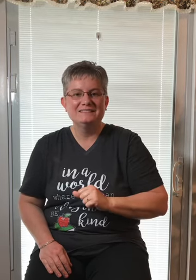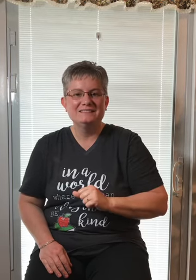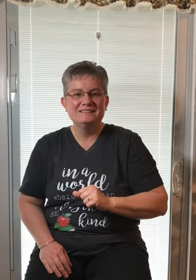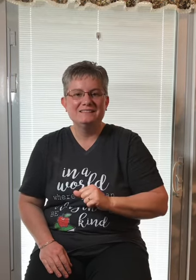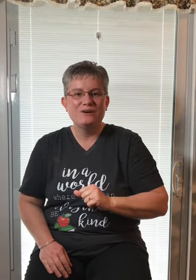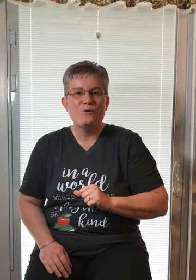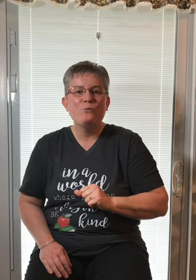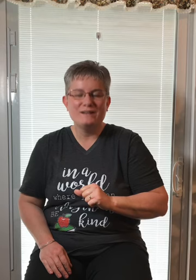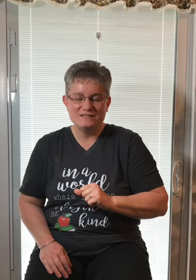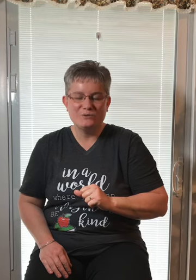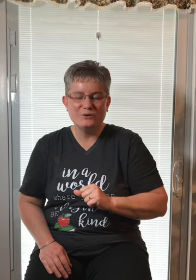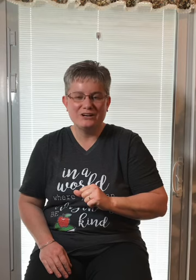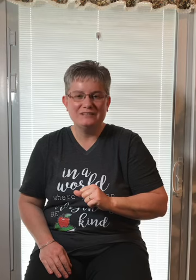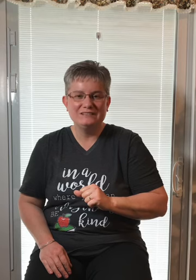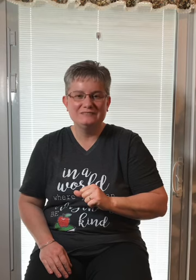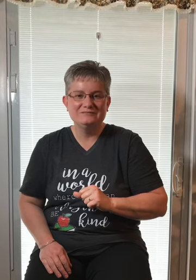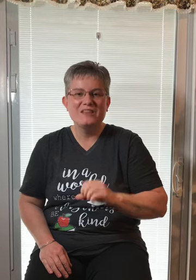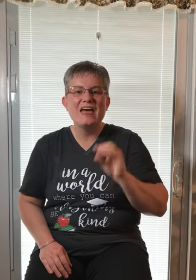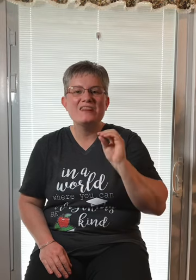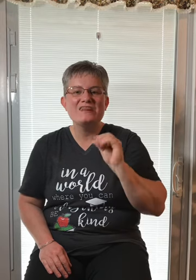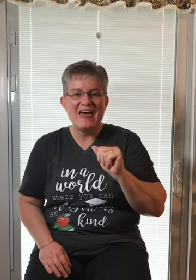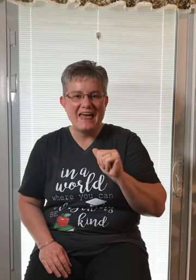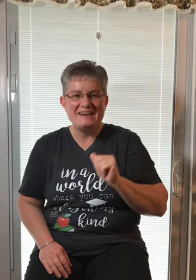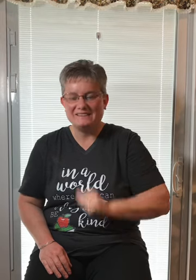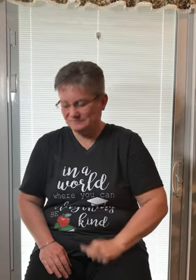What's the word? Sh,